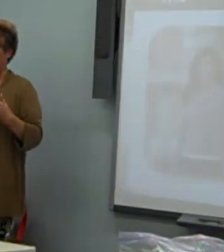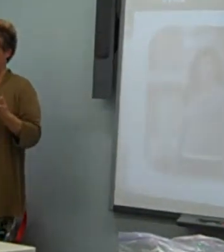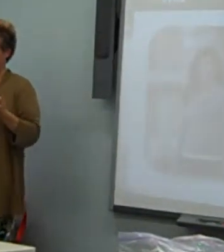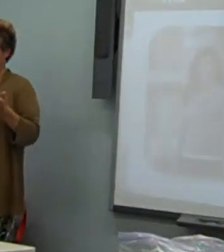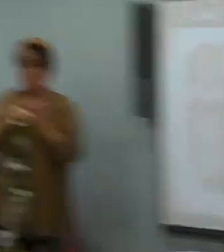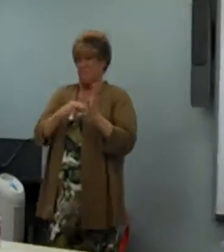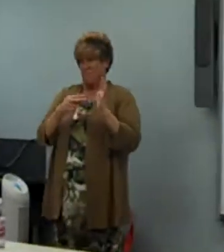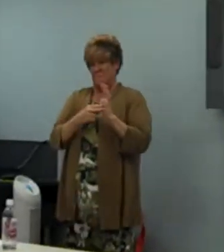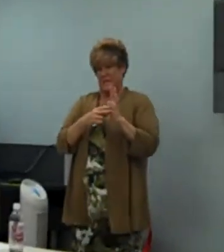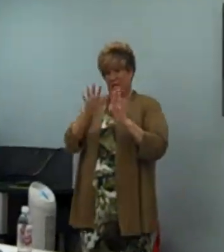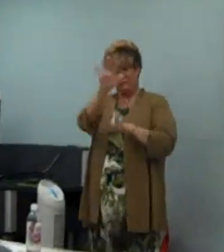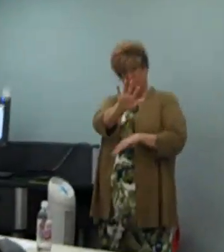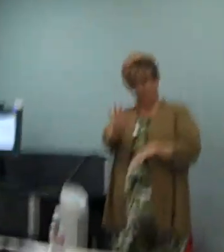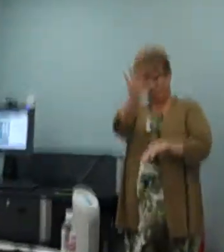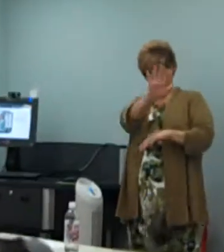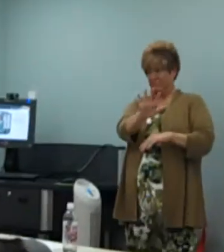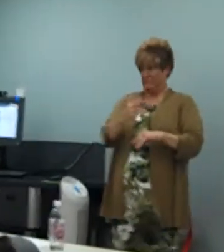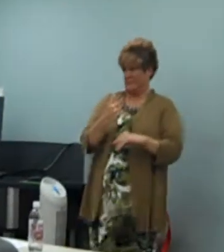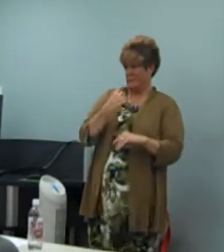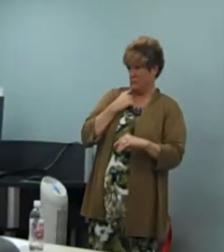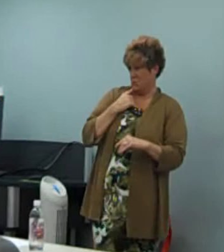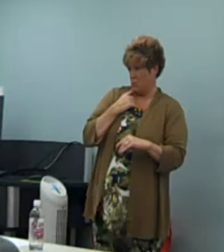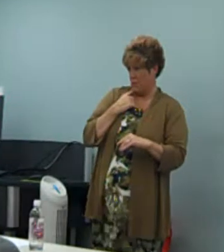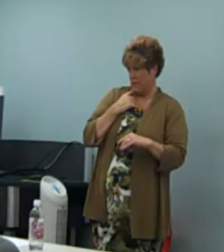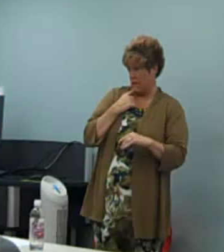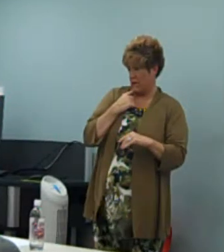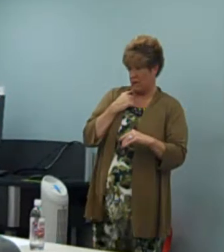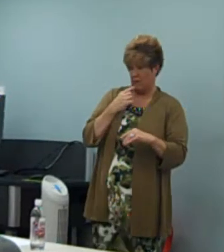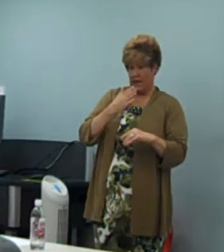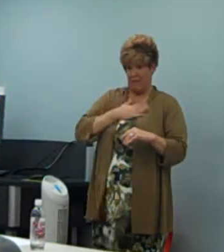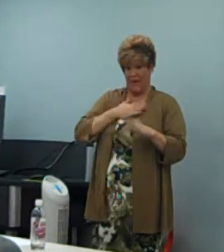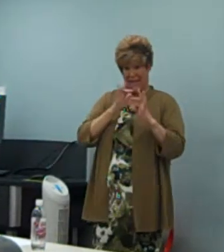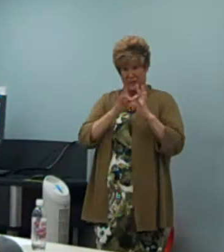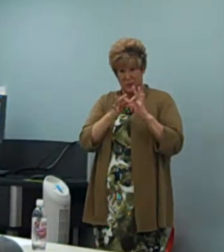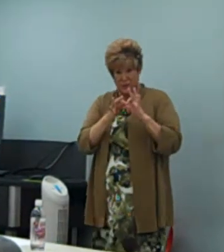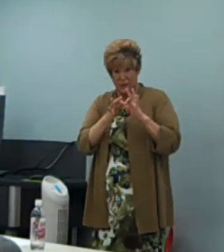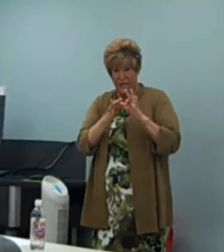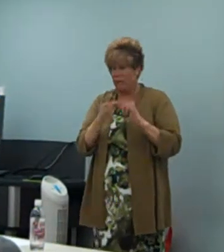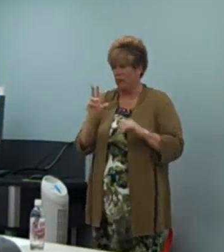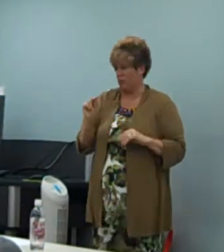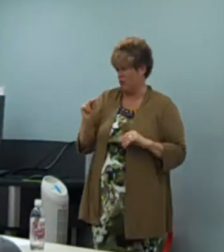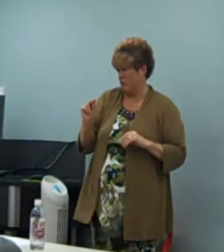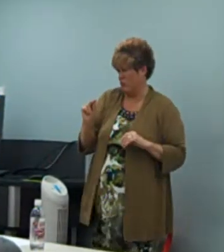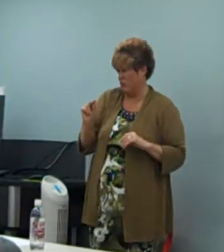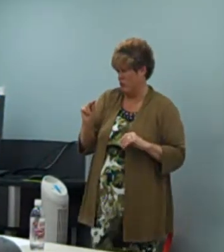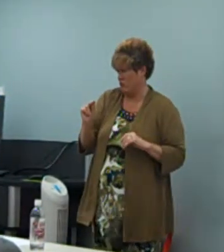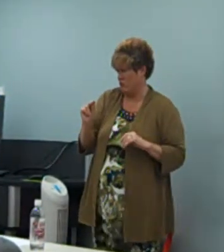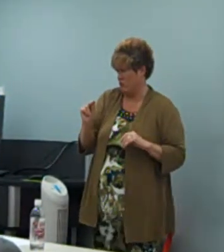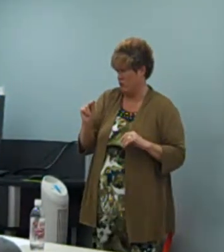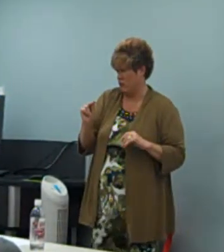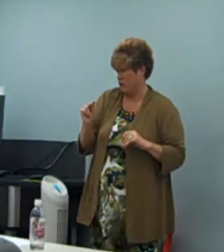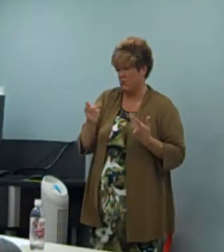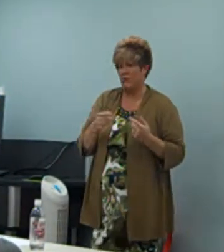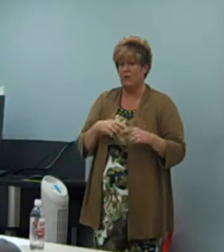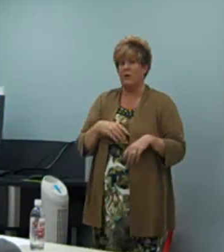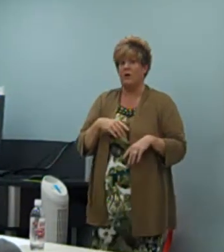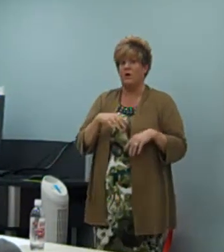is it always,